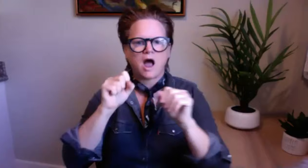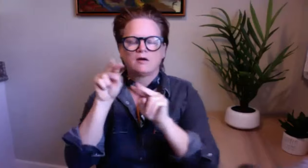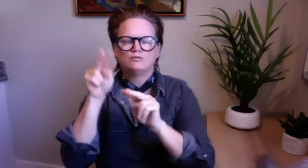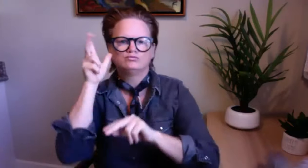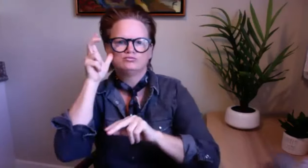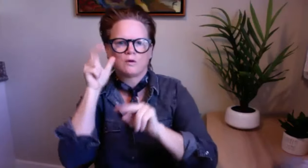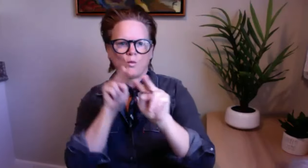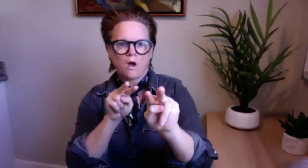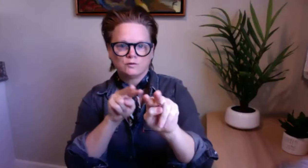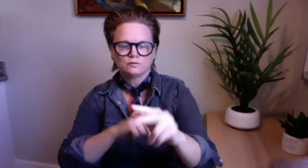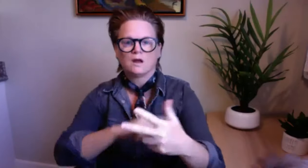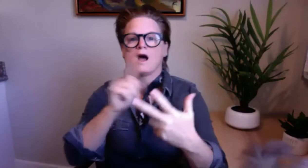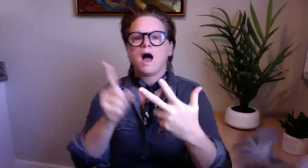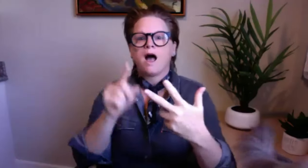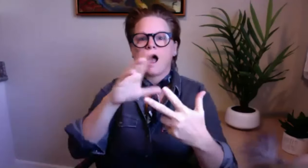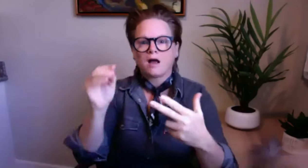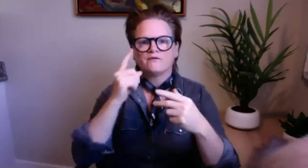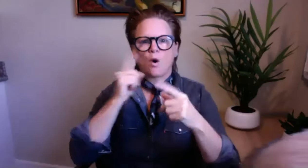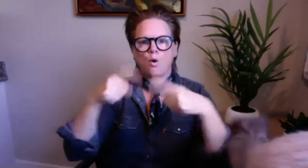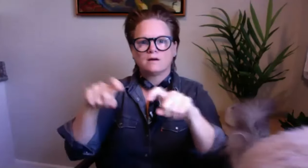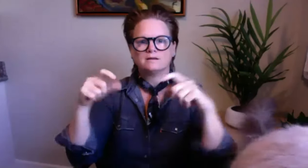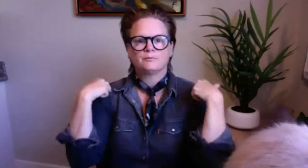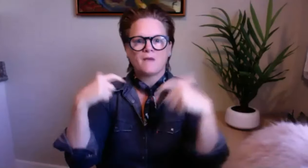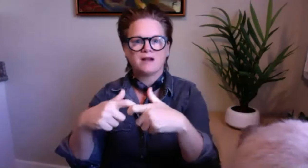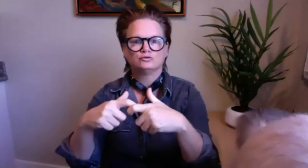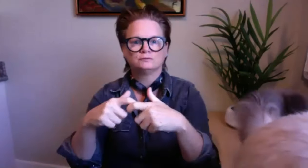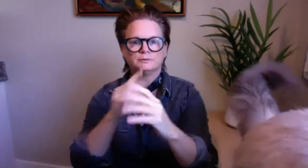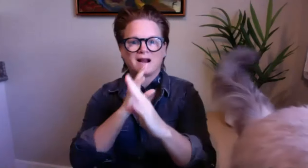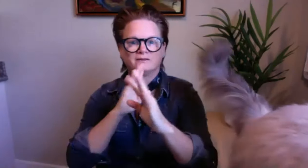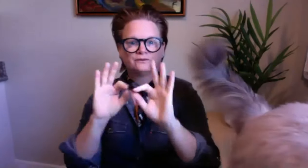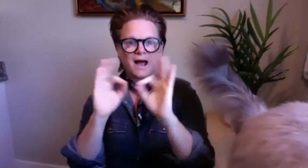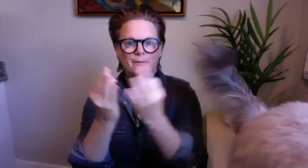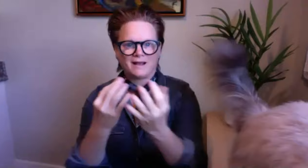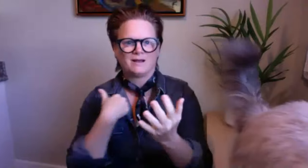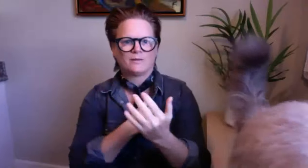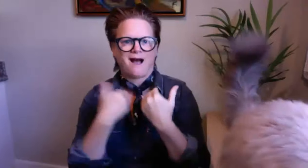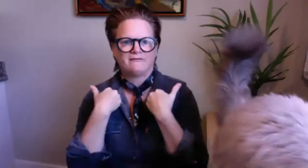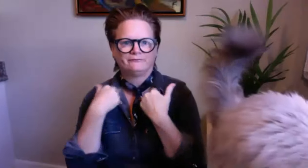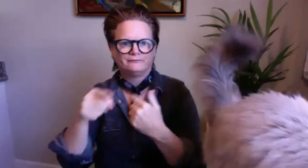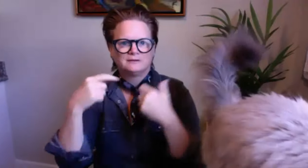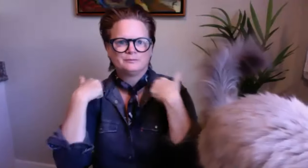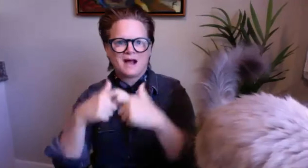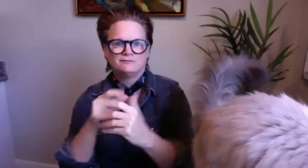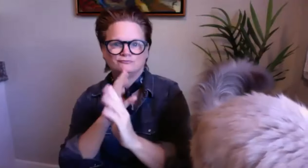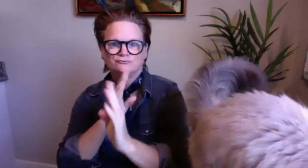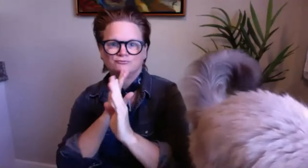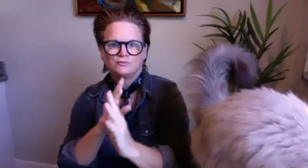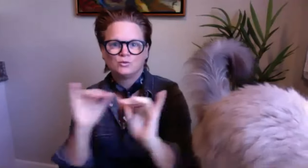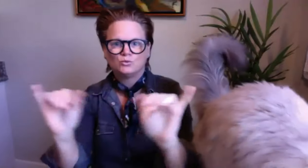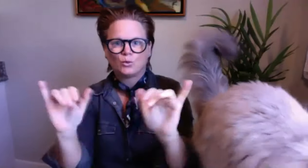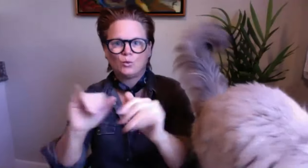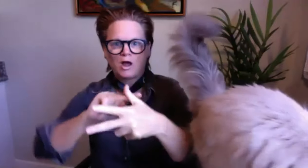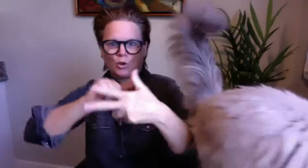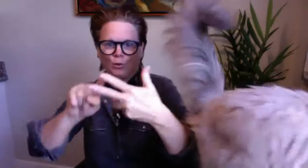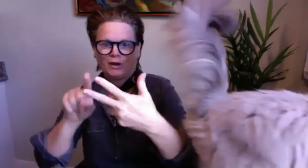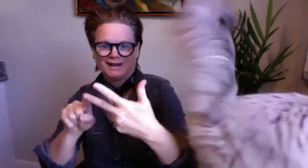and then for those of you who are not fluent in asl you'll be able to listen to the english and then we're also have for our spanish-speaking